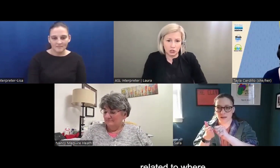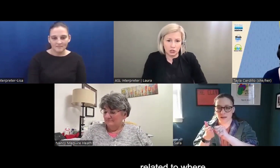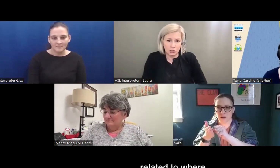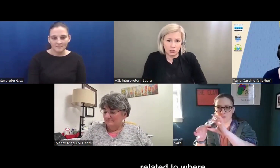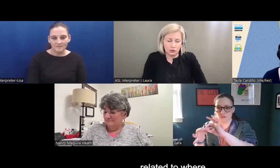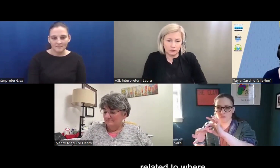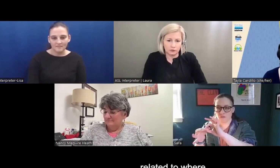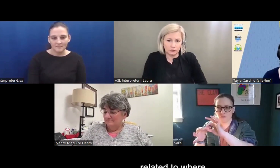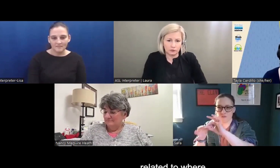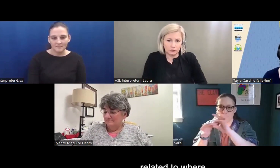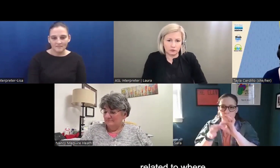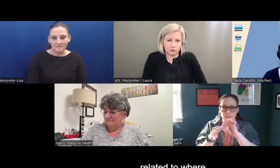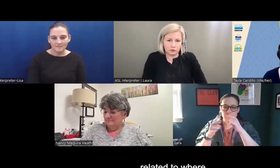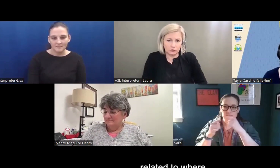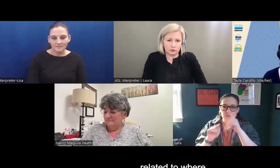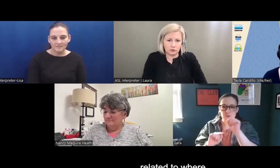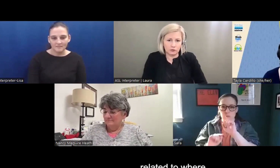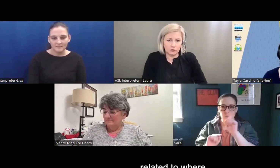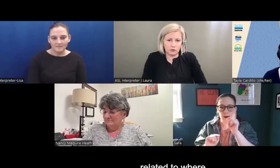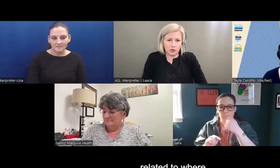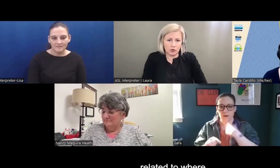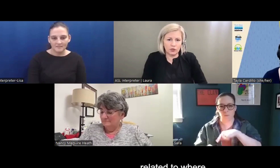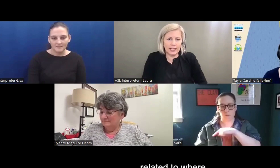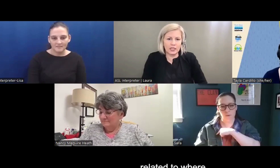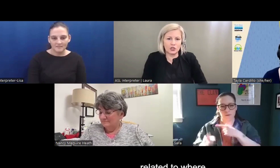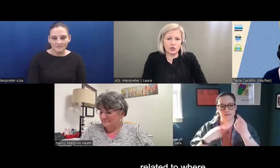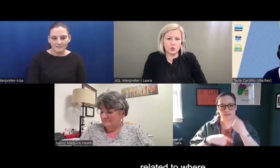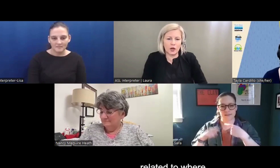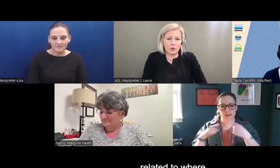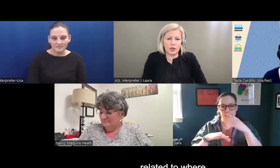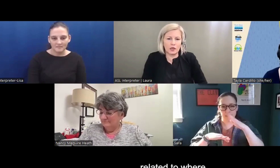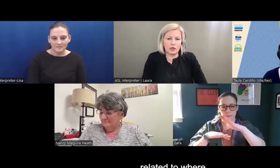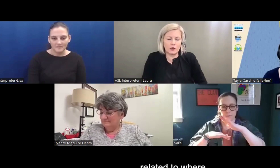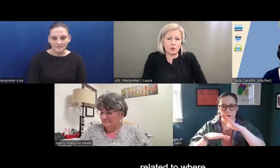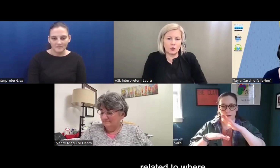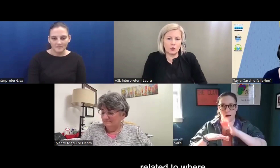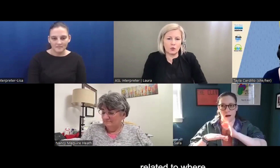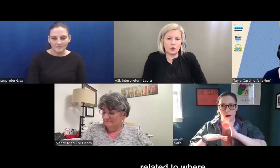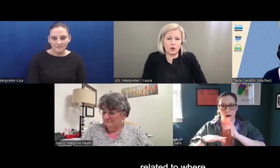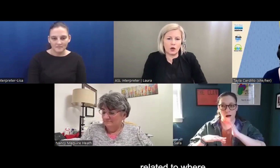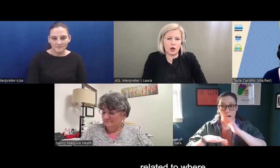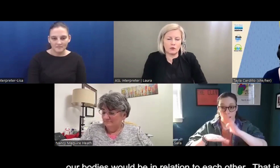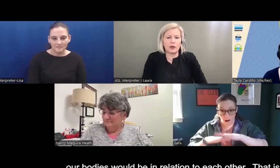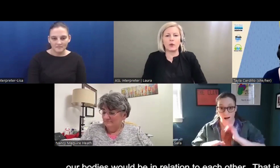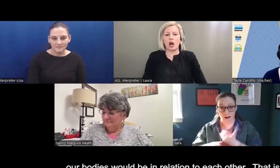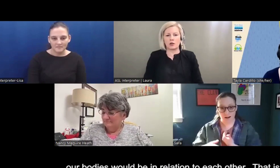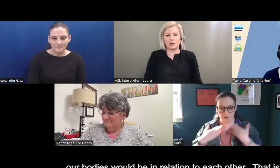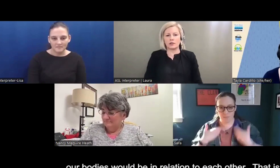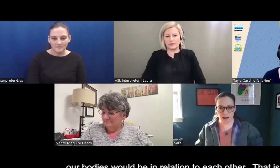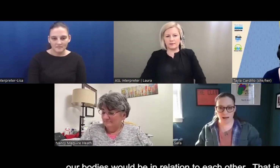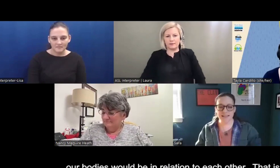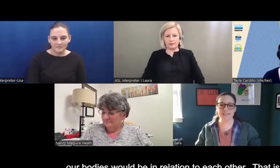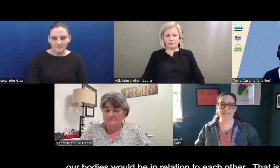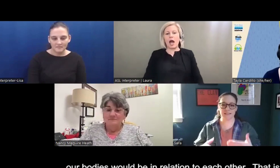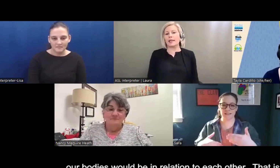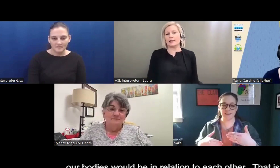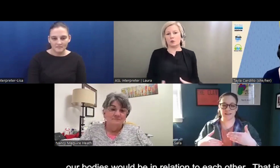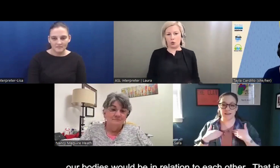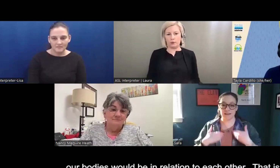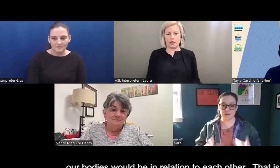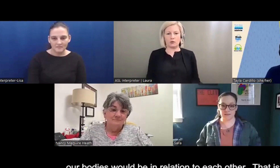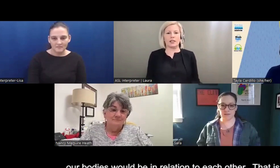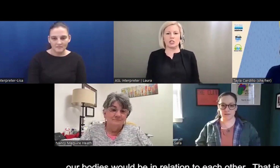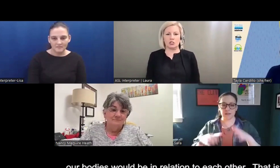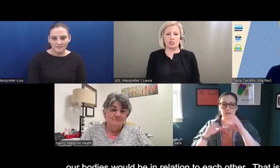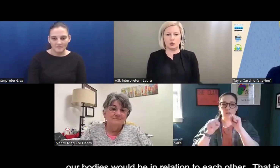related to where we, like, where our bodies